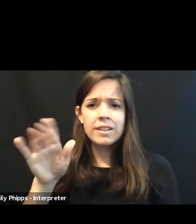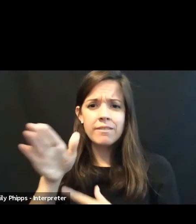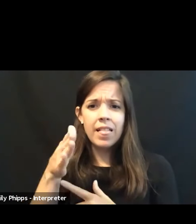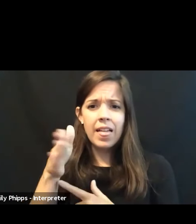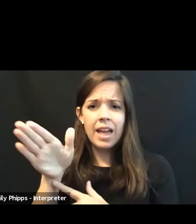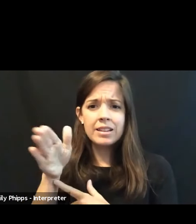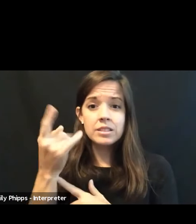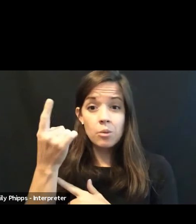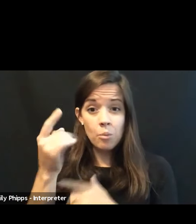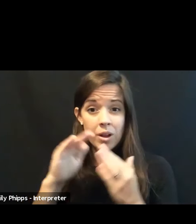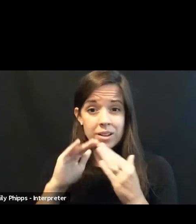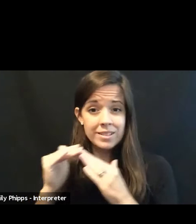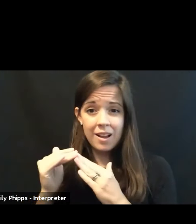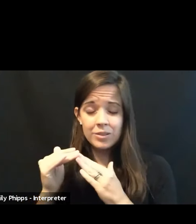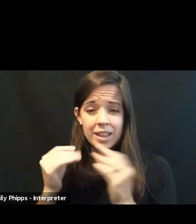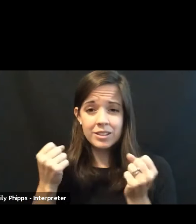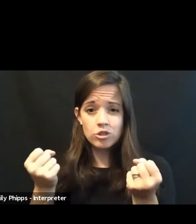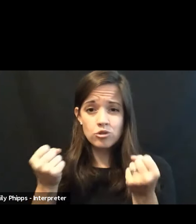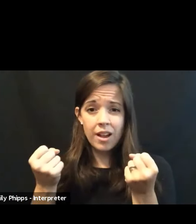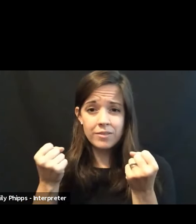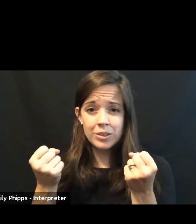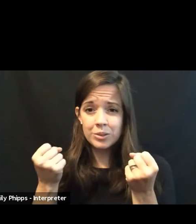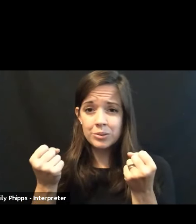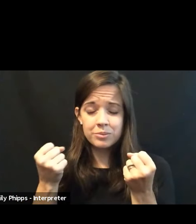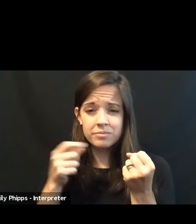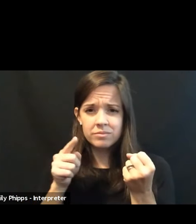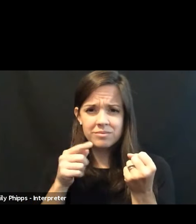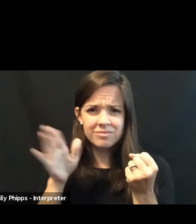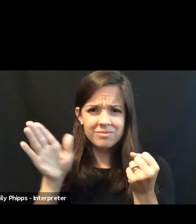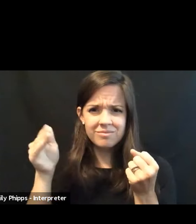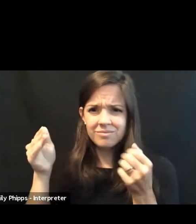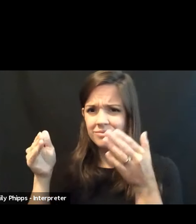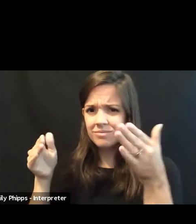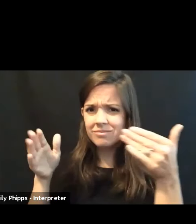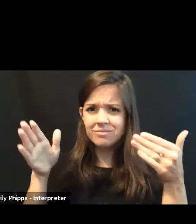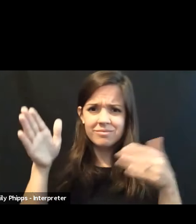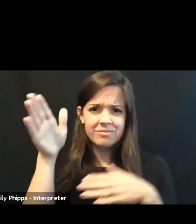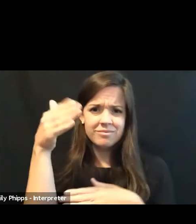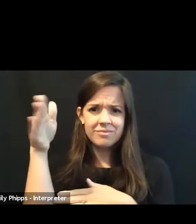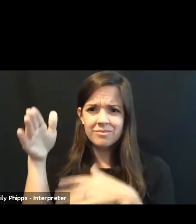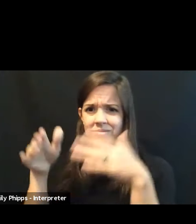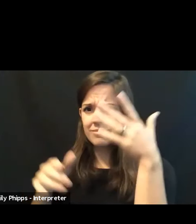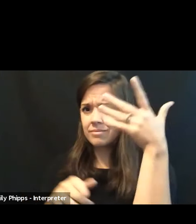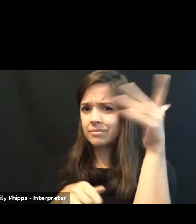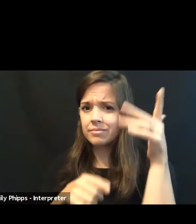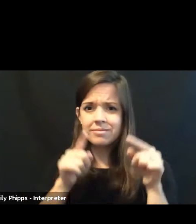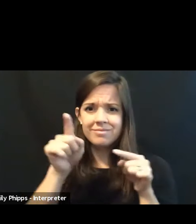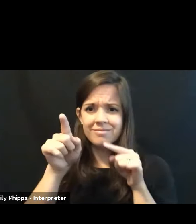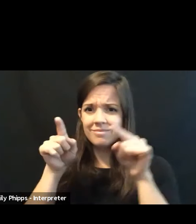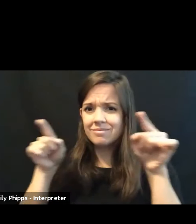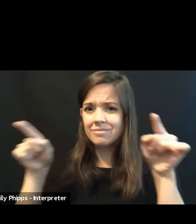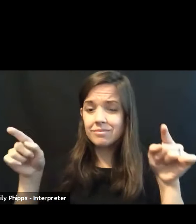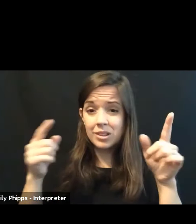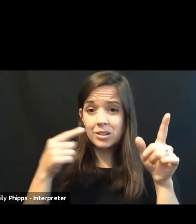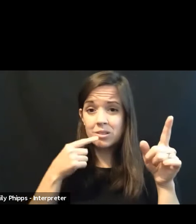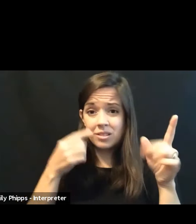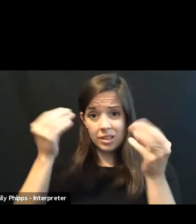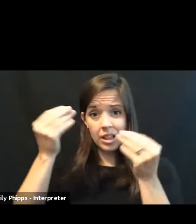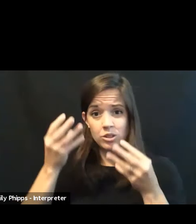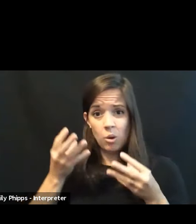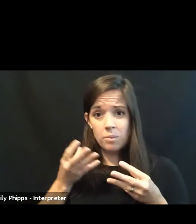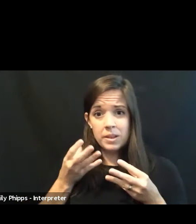drive through. And so those Confederate flags said to me that those people there wanted